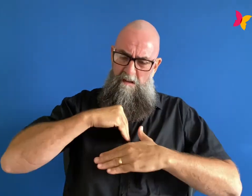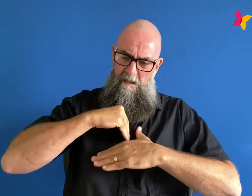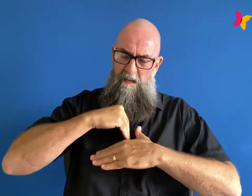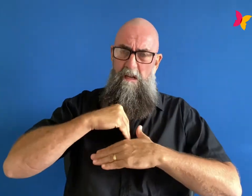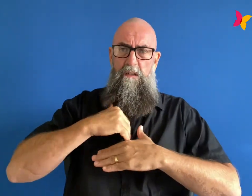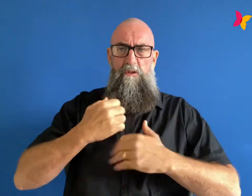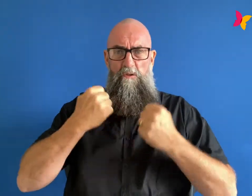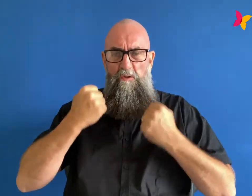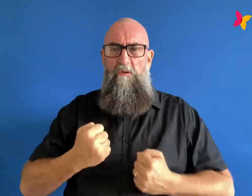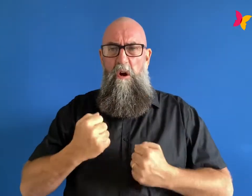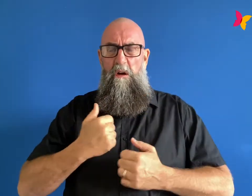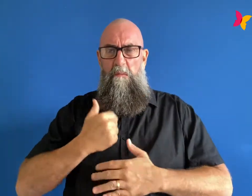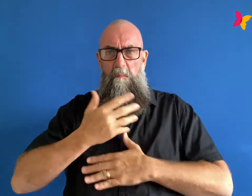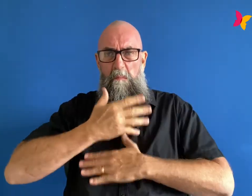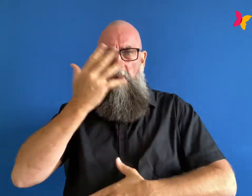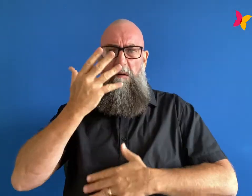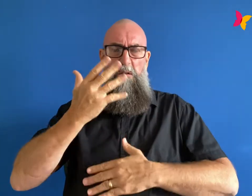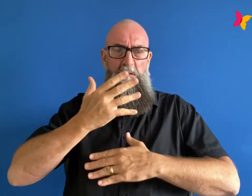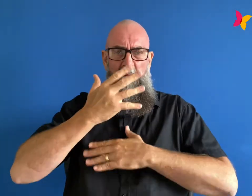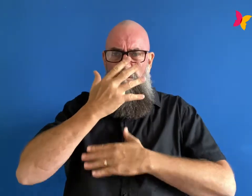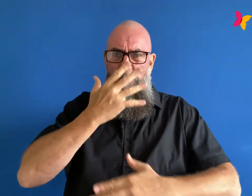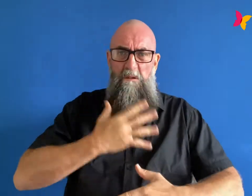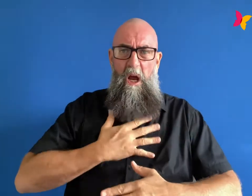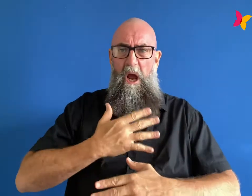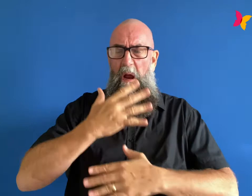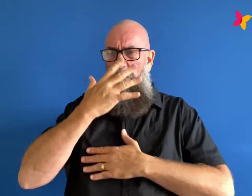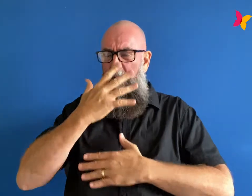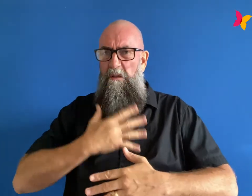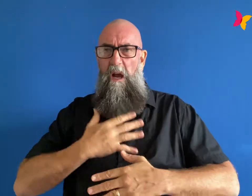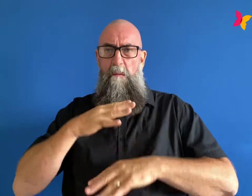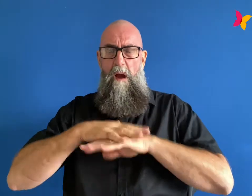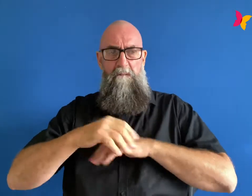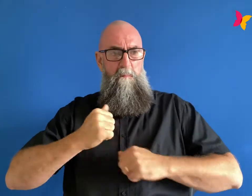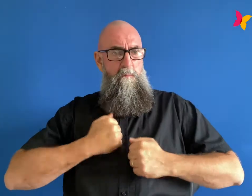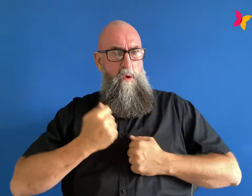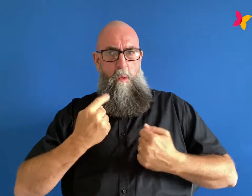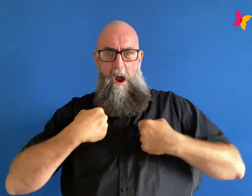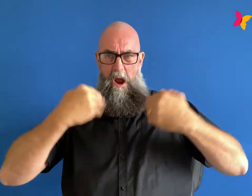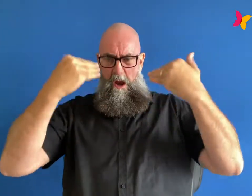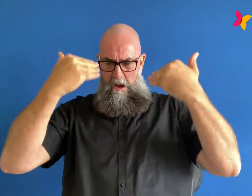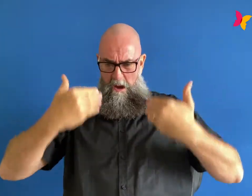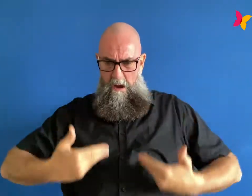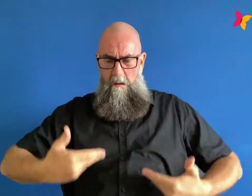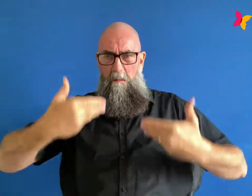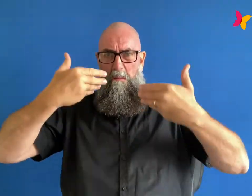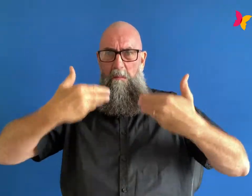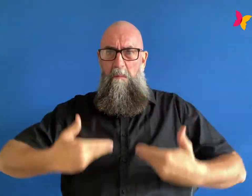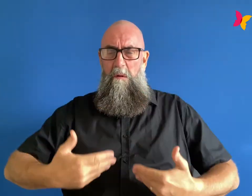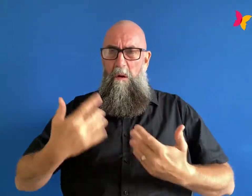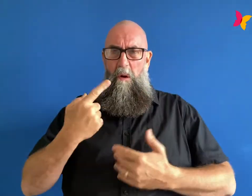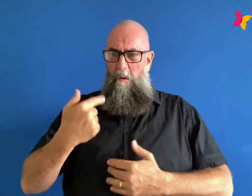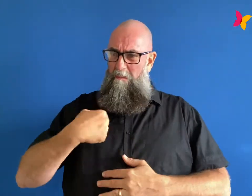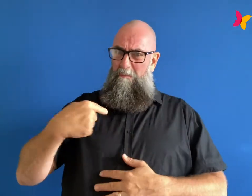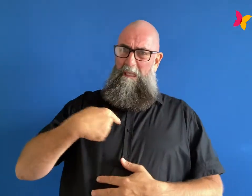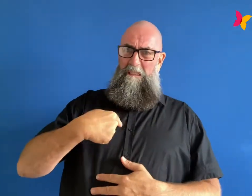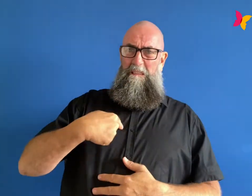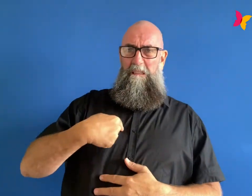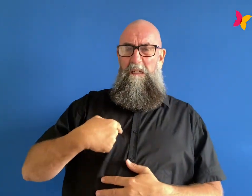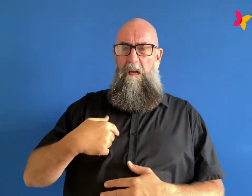sexuality around my body it wasn't a nice experience it took me to a really bad place the